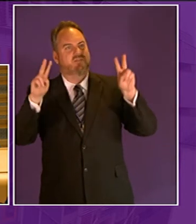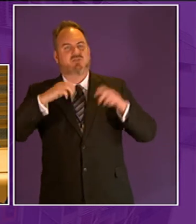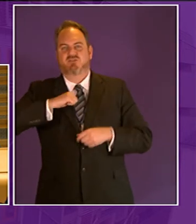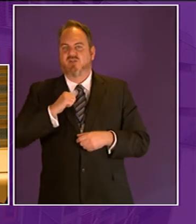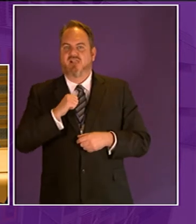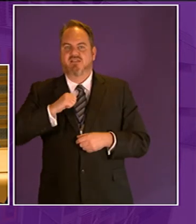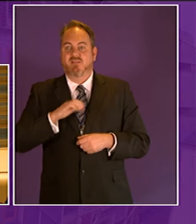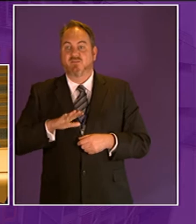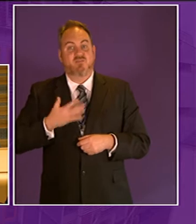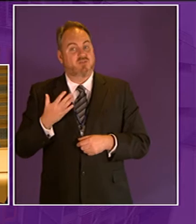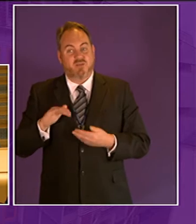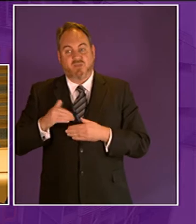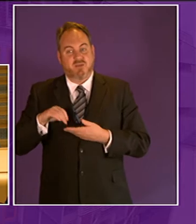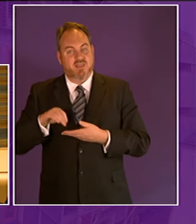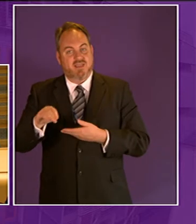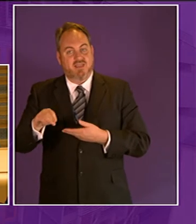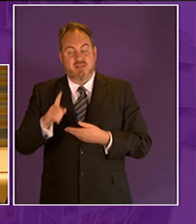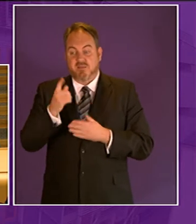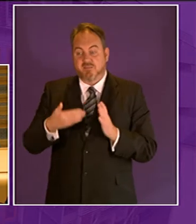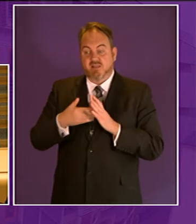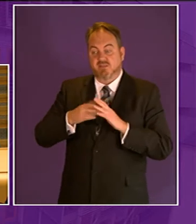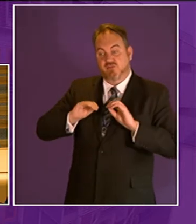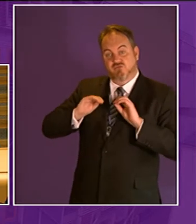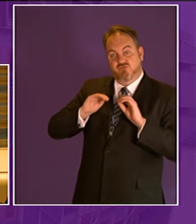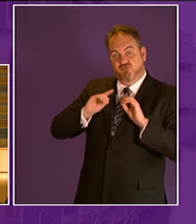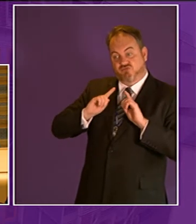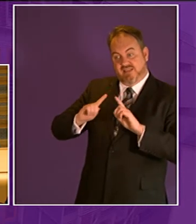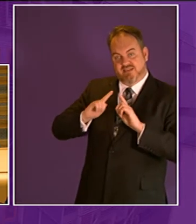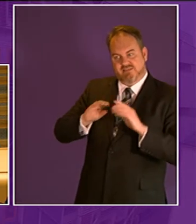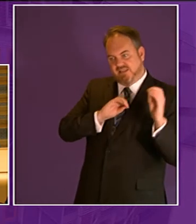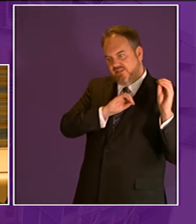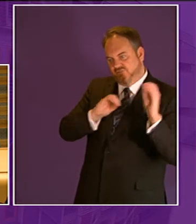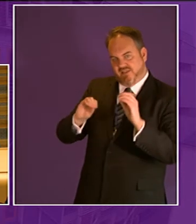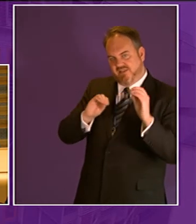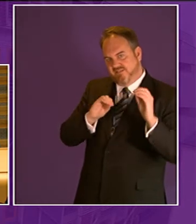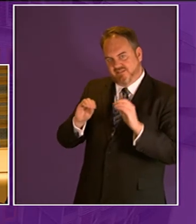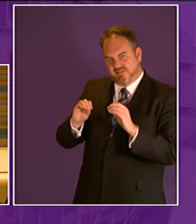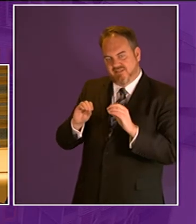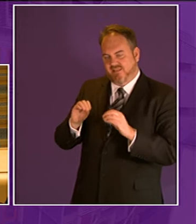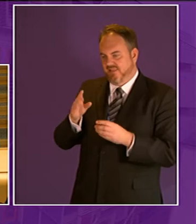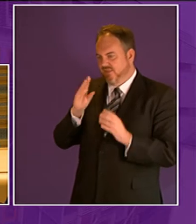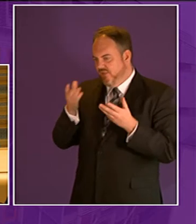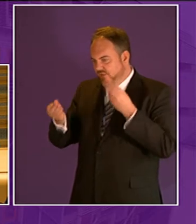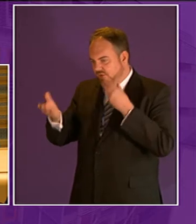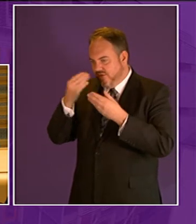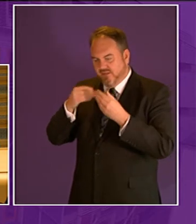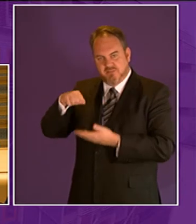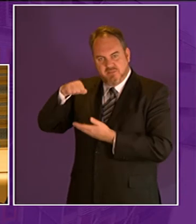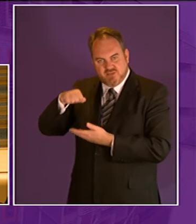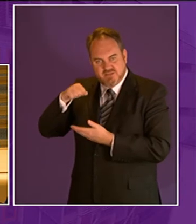they train the trainers to young people learning skills such as planning and budgeting and leadership team development resilience